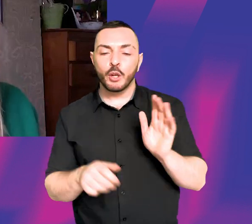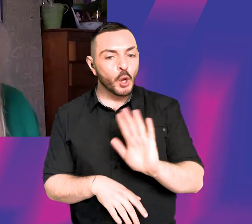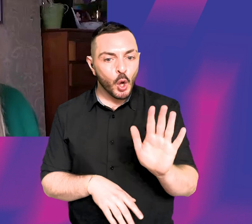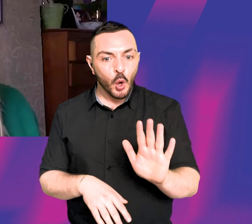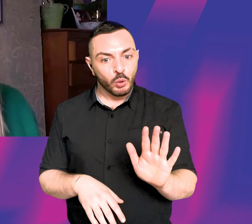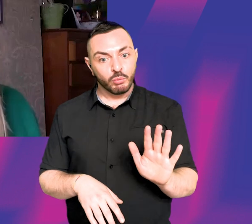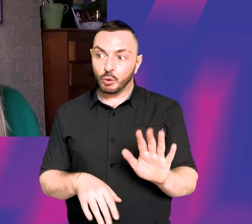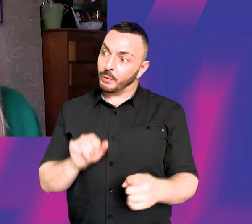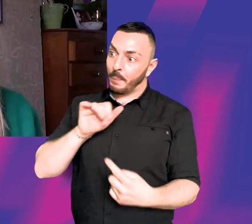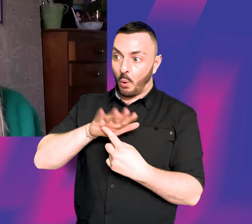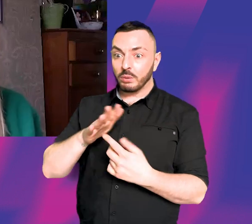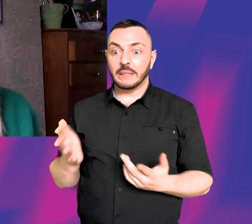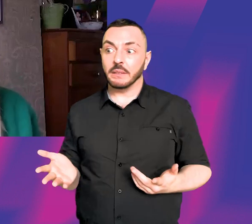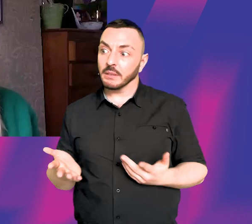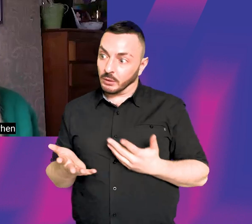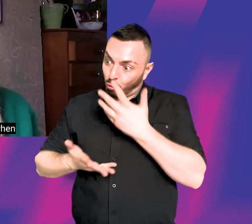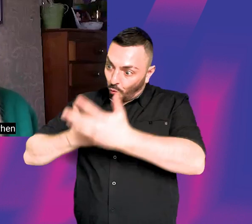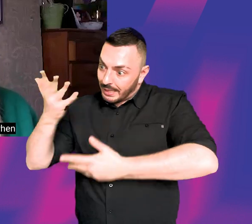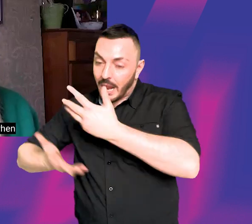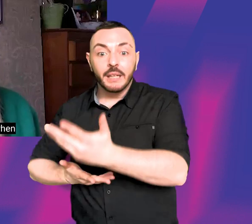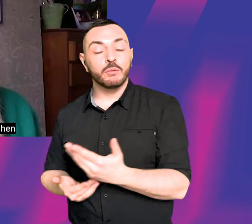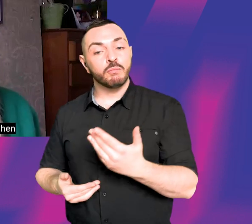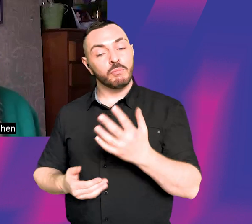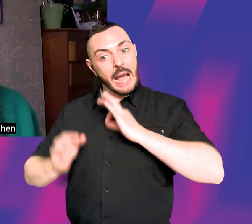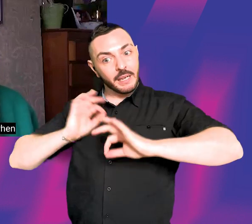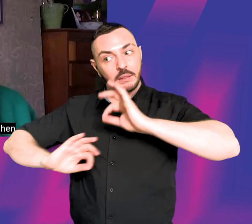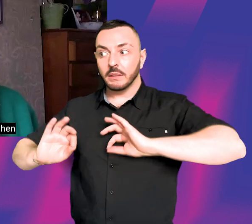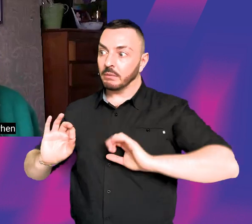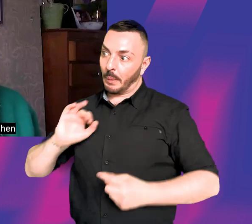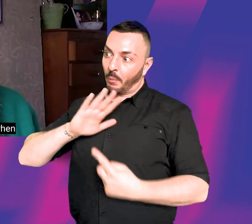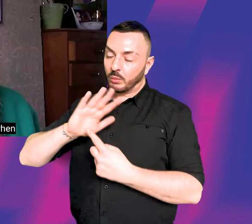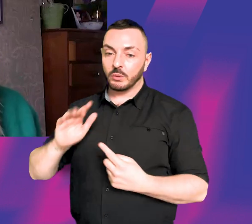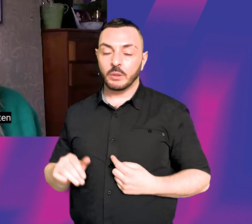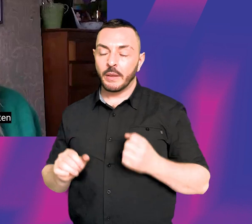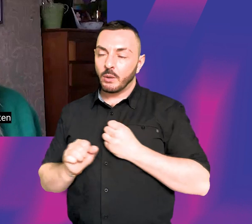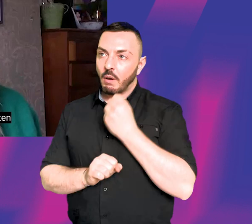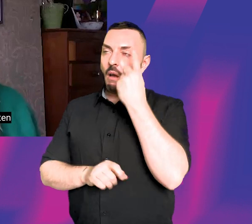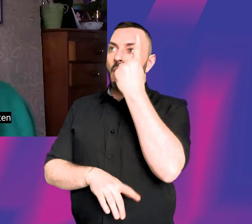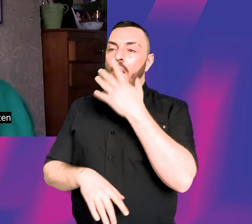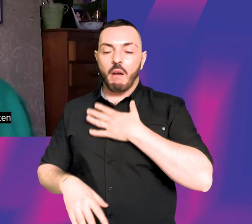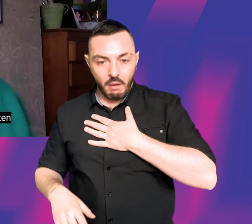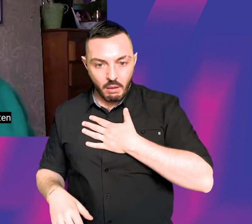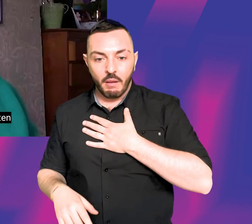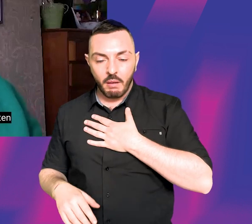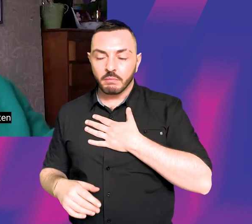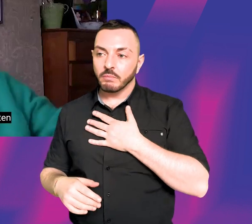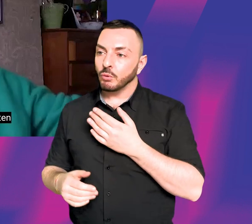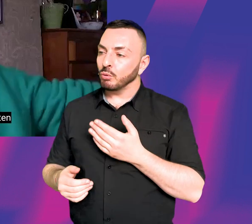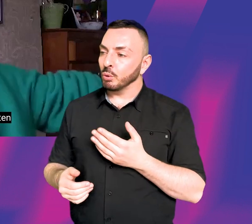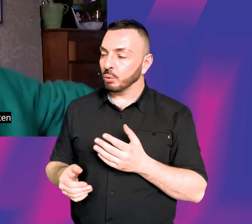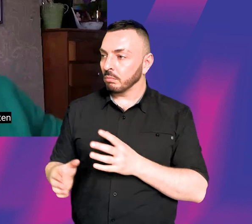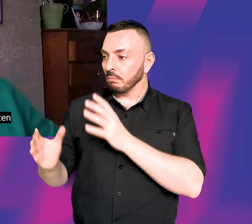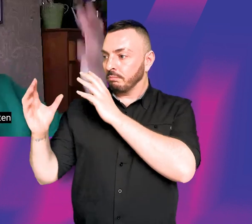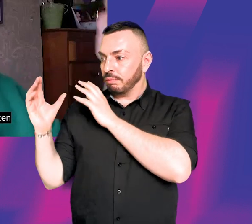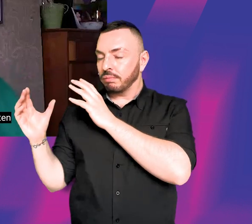You know, you're an important part in kind of storytelling. And that, that really made me realize that, you know, when you're an actor, you carry the